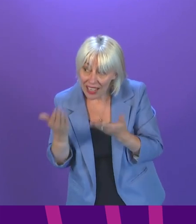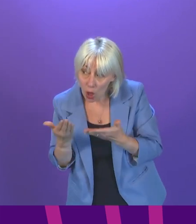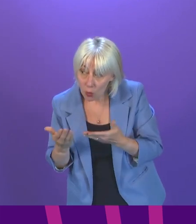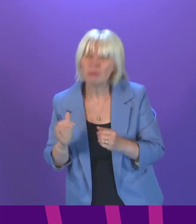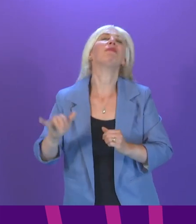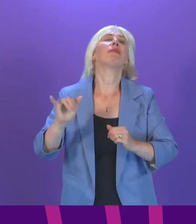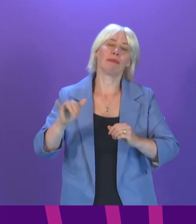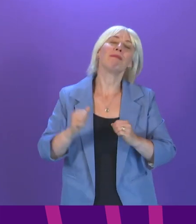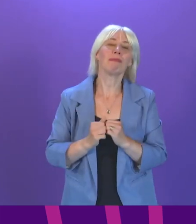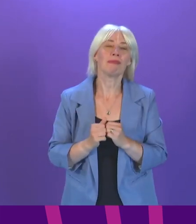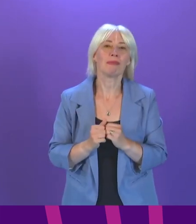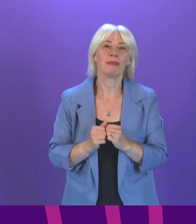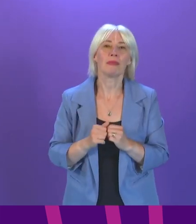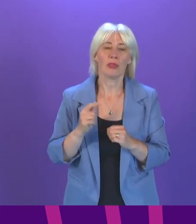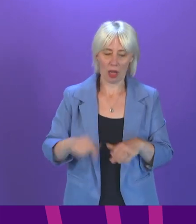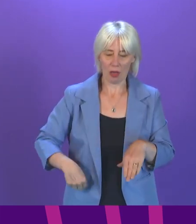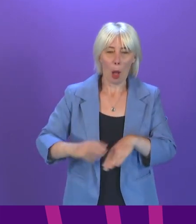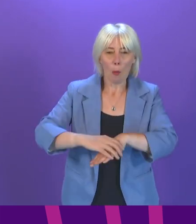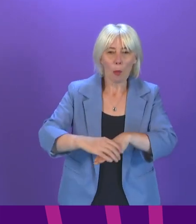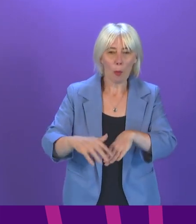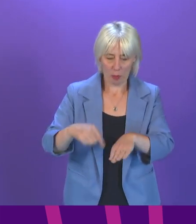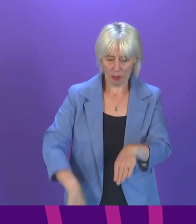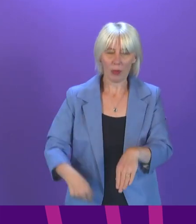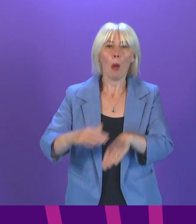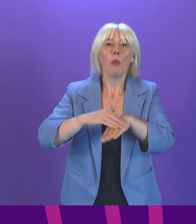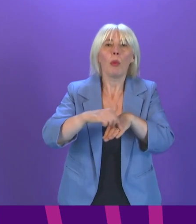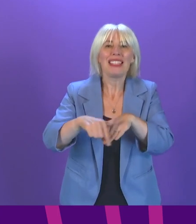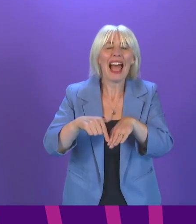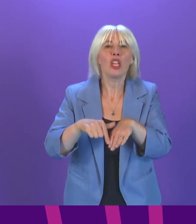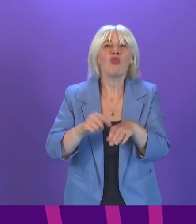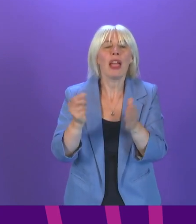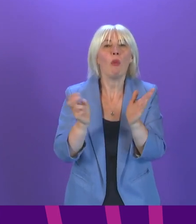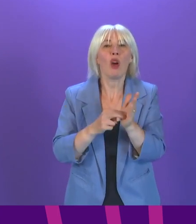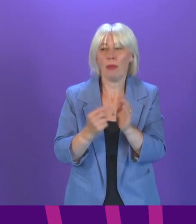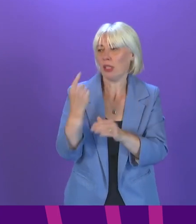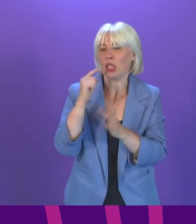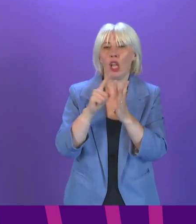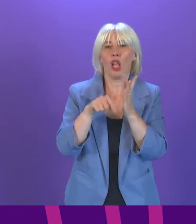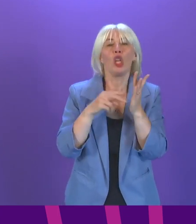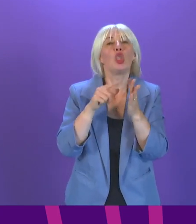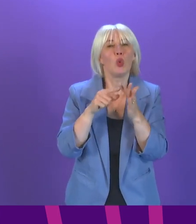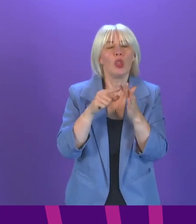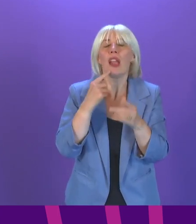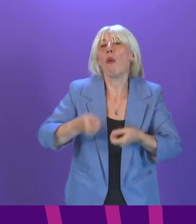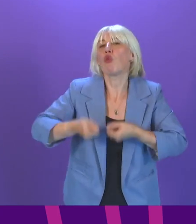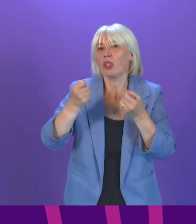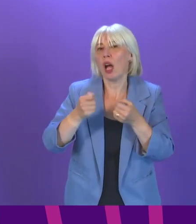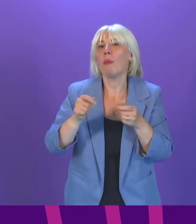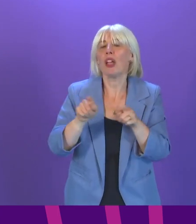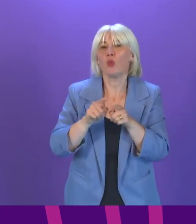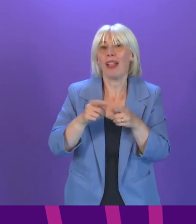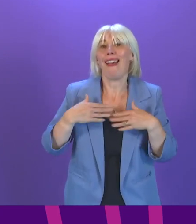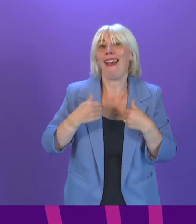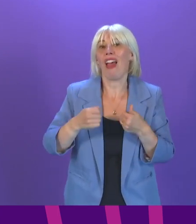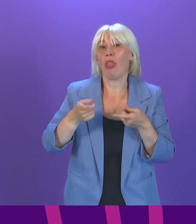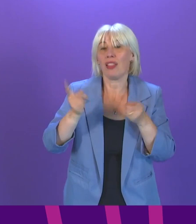I raised the subject of podiatry appointments with the First Minister previously in June, with the Health Secretary writing to me as well. But my constituents